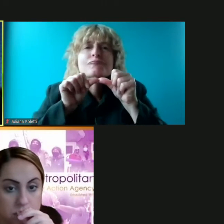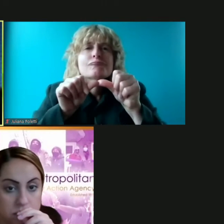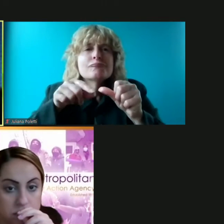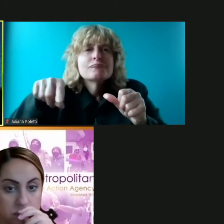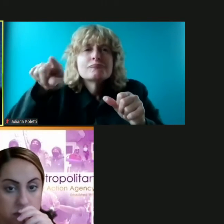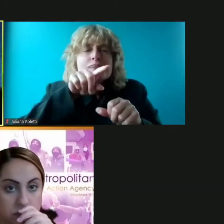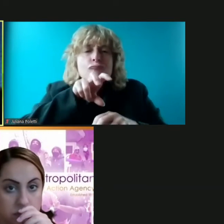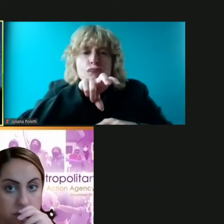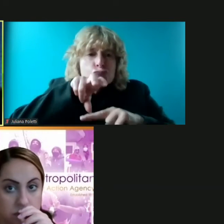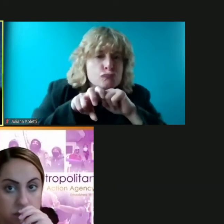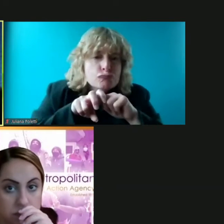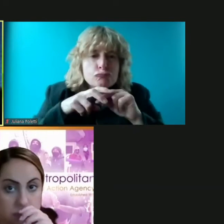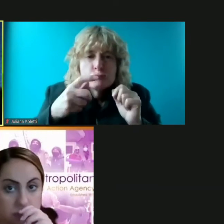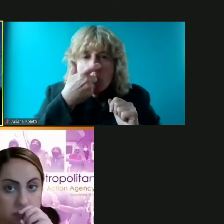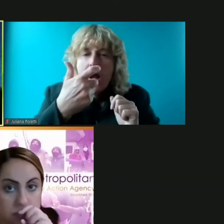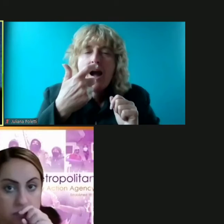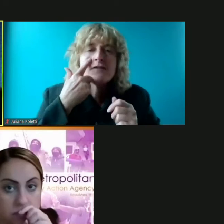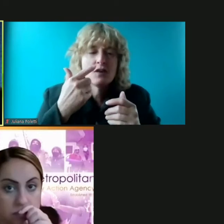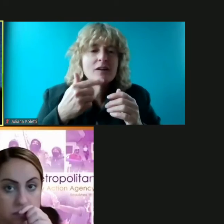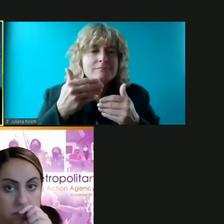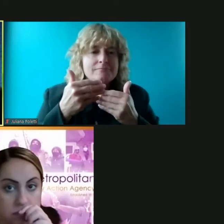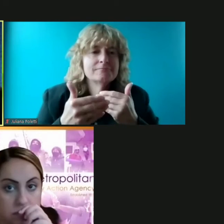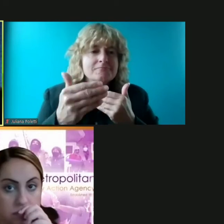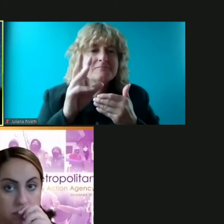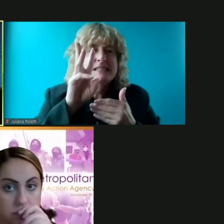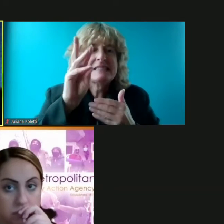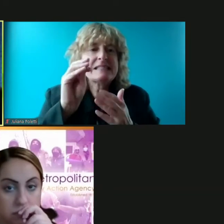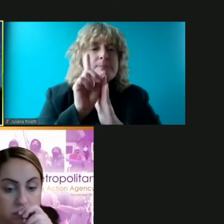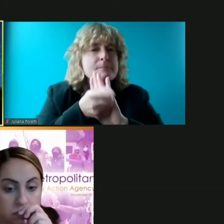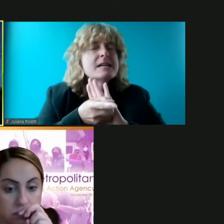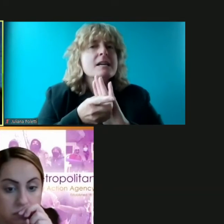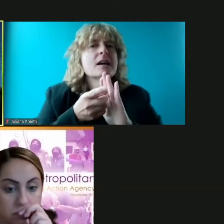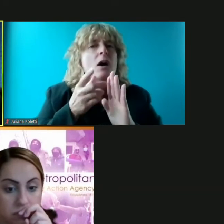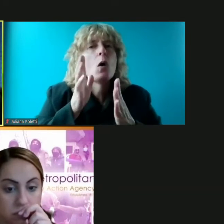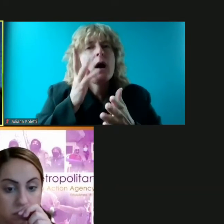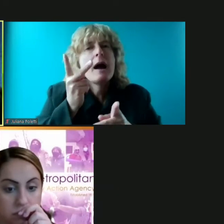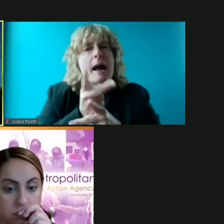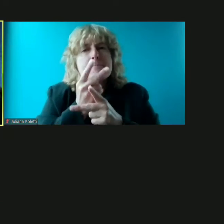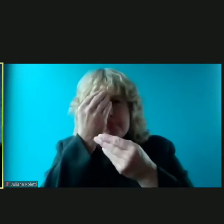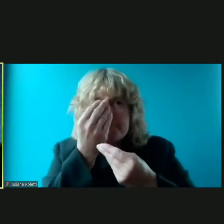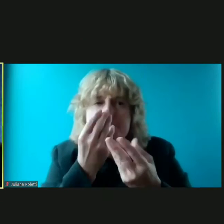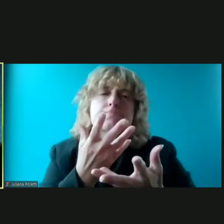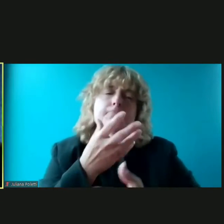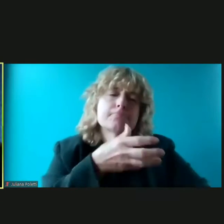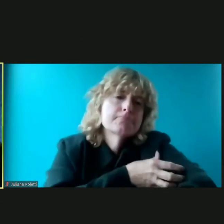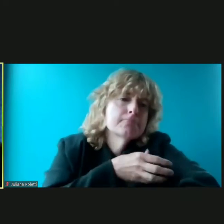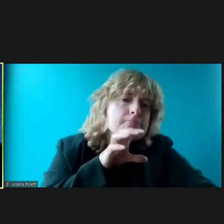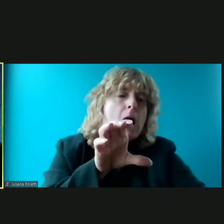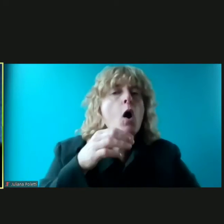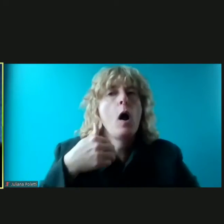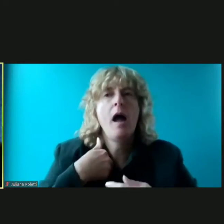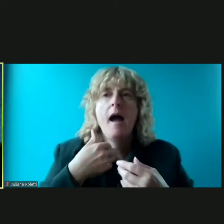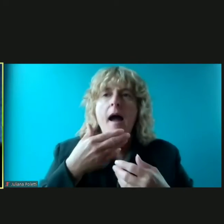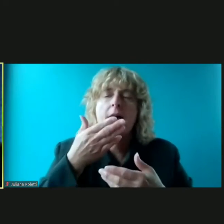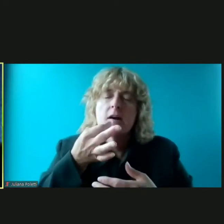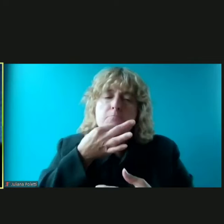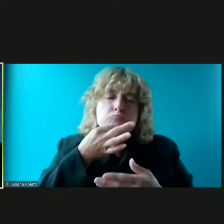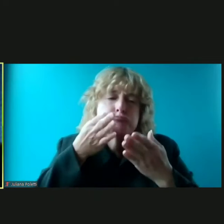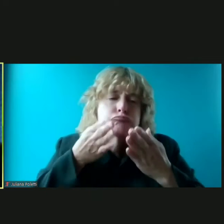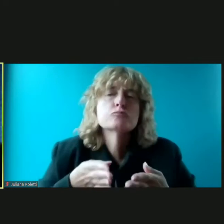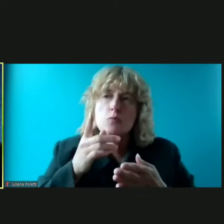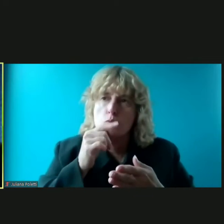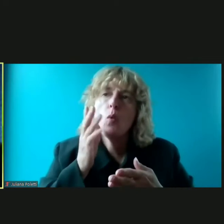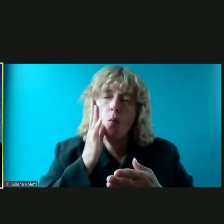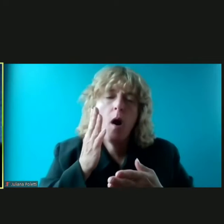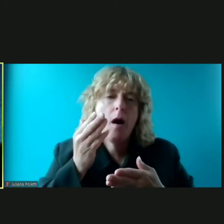minutes so you can stay informed and be empowered we have a collection of experts to share their information